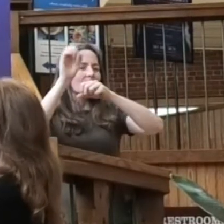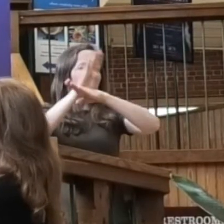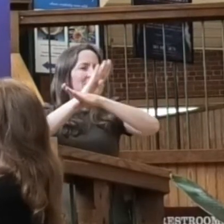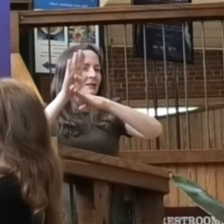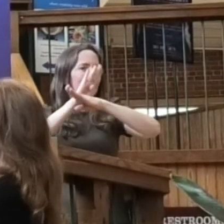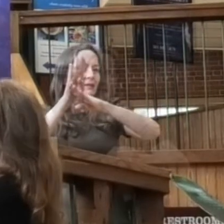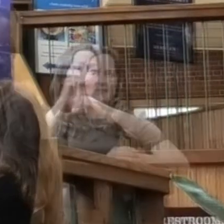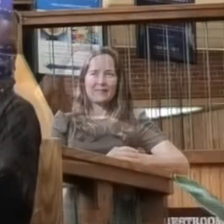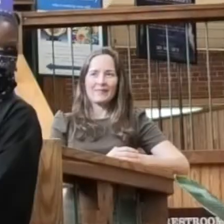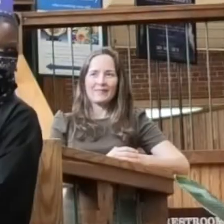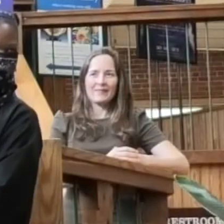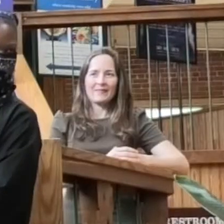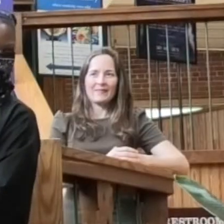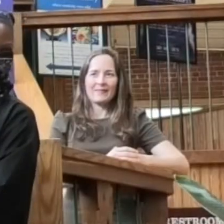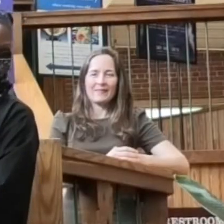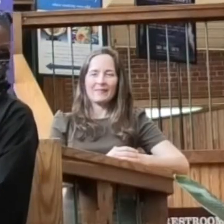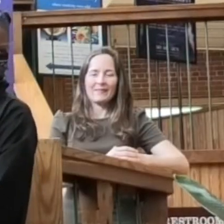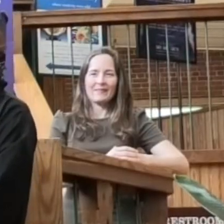helping everything.